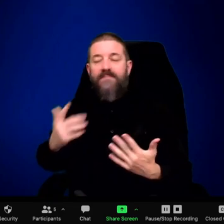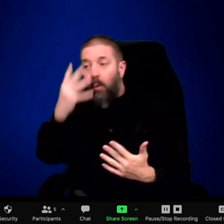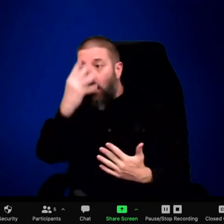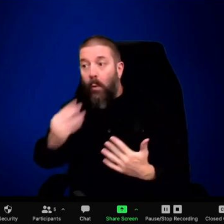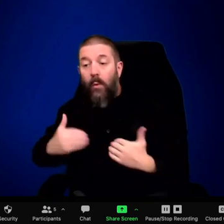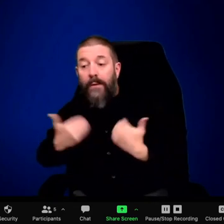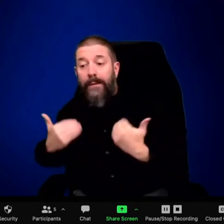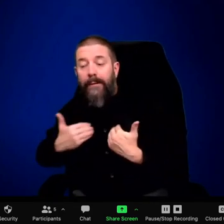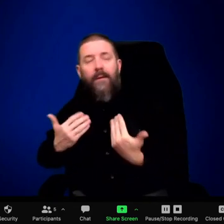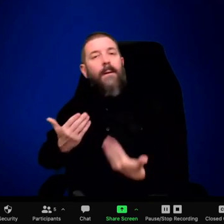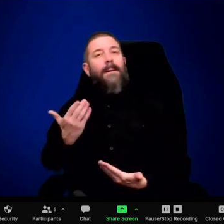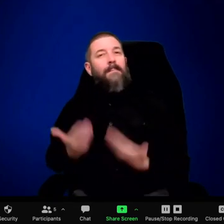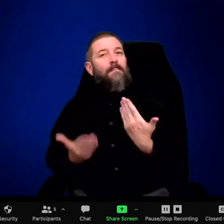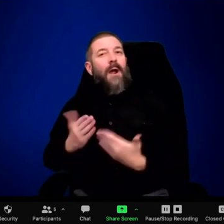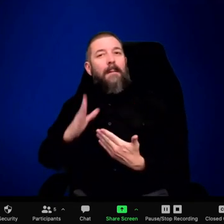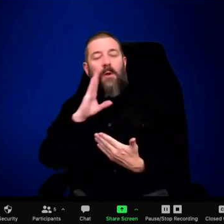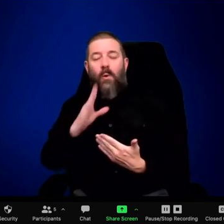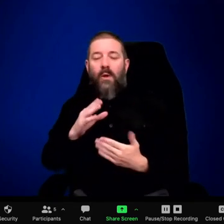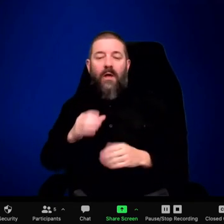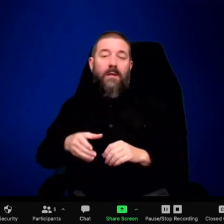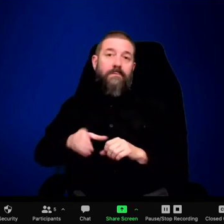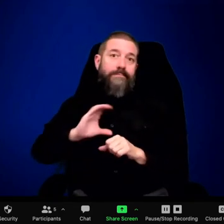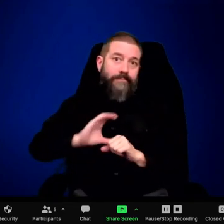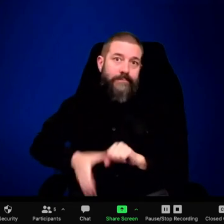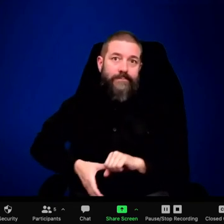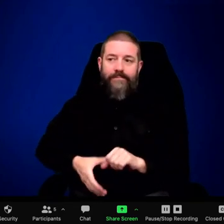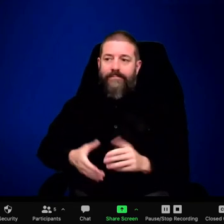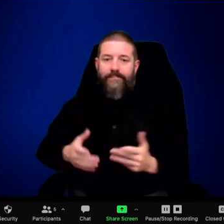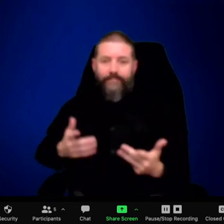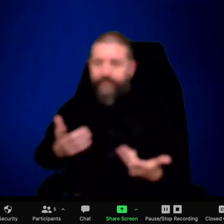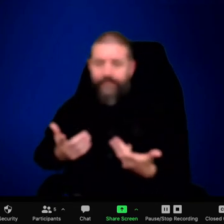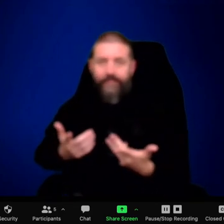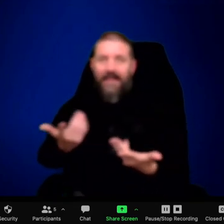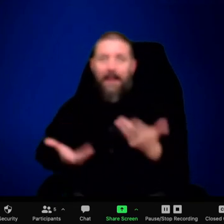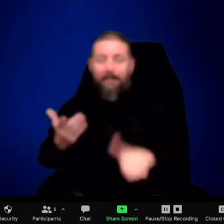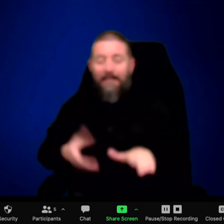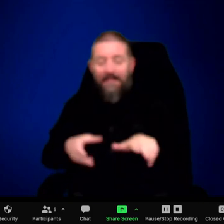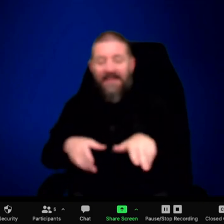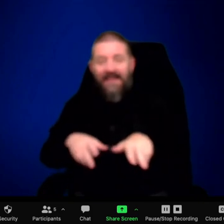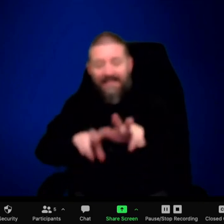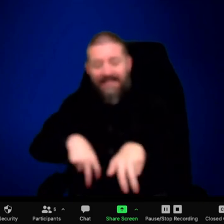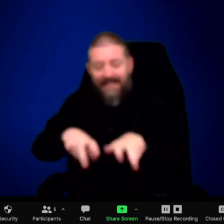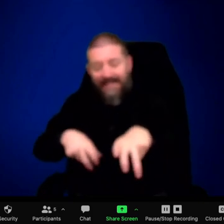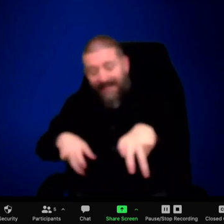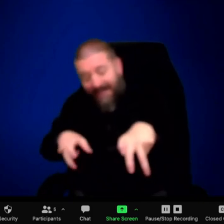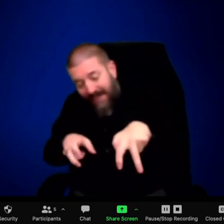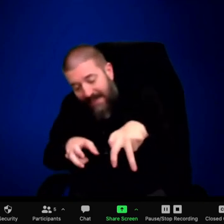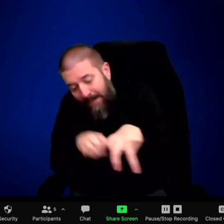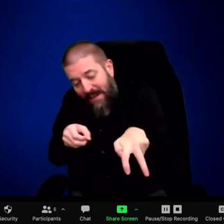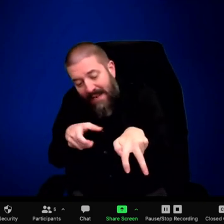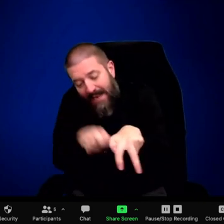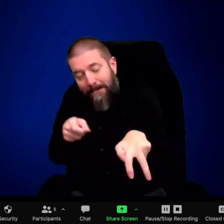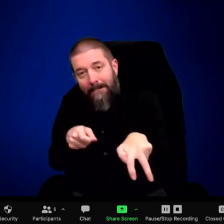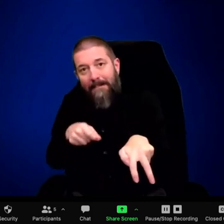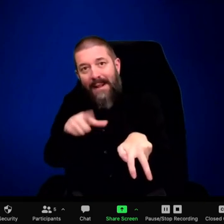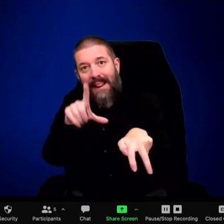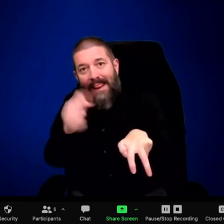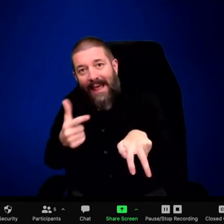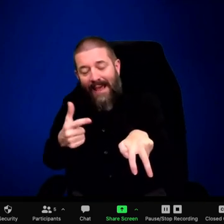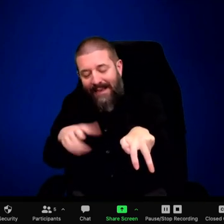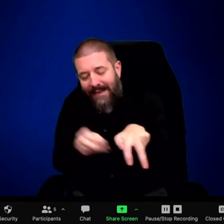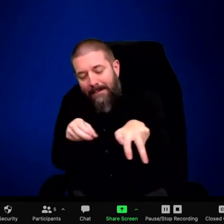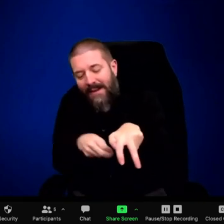is to get over their fear when they're out hunting large game animals. An average adult wolf